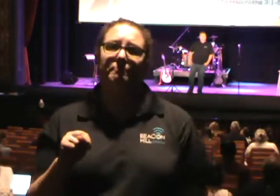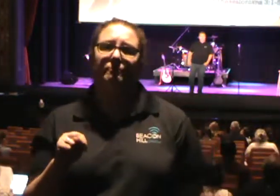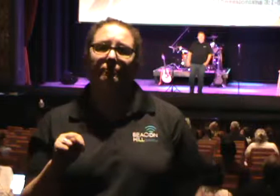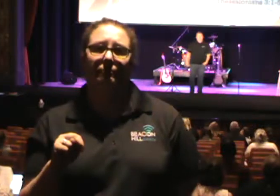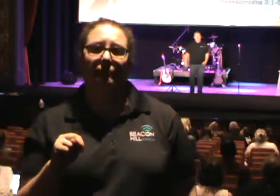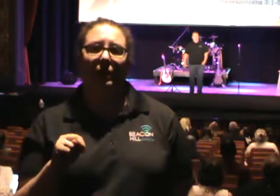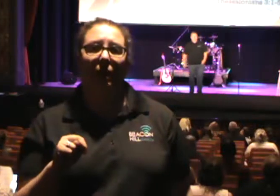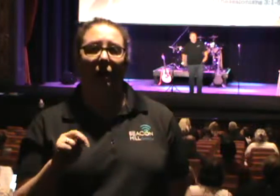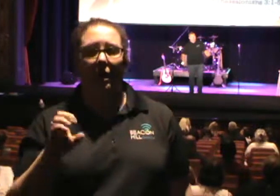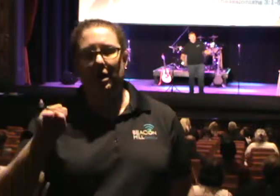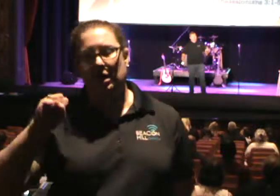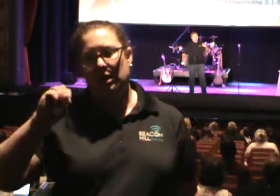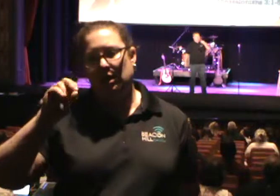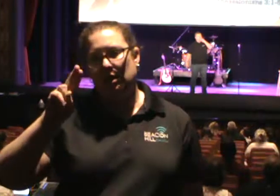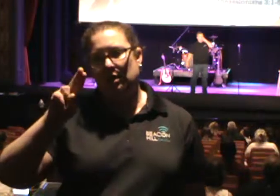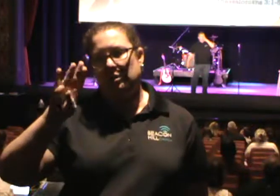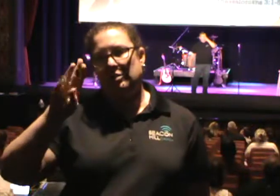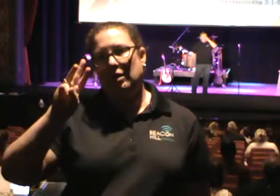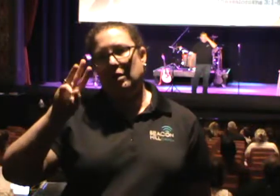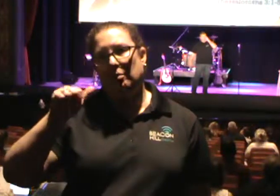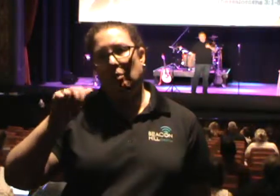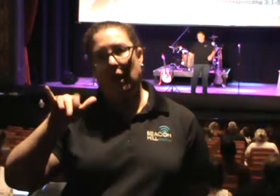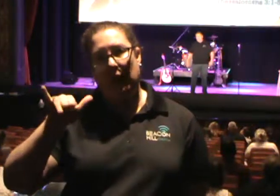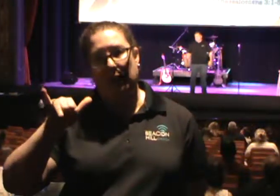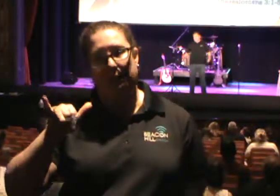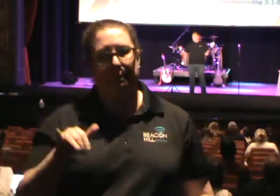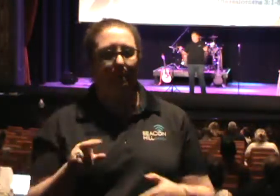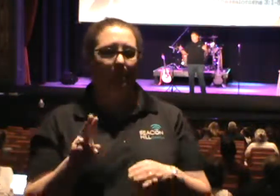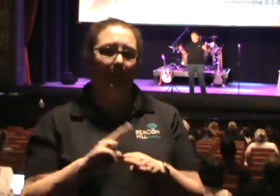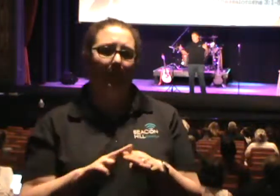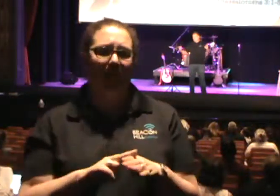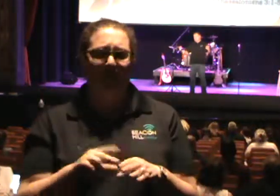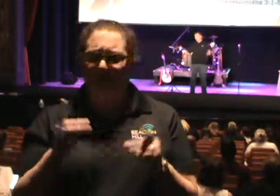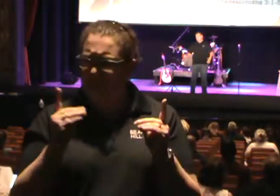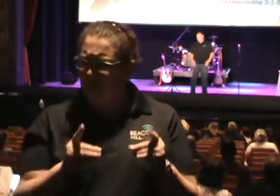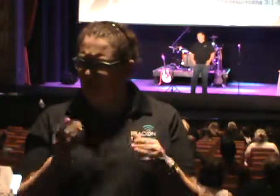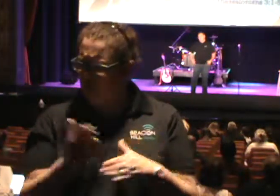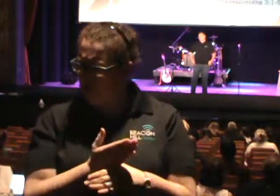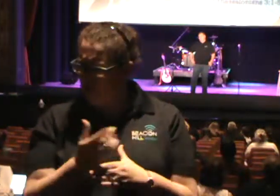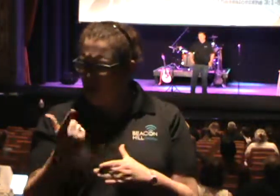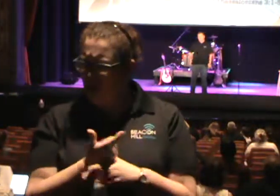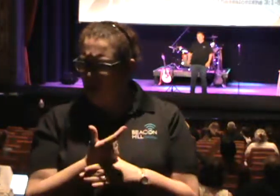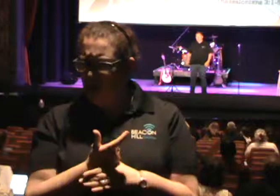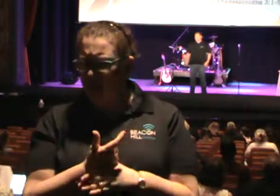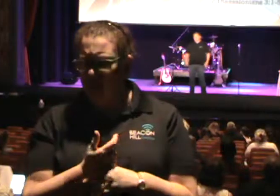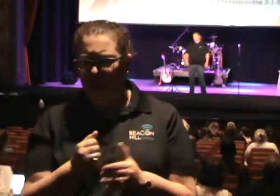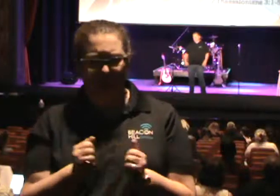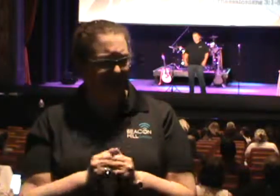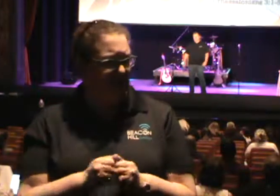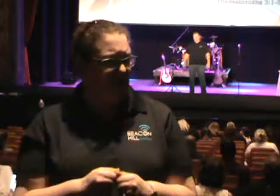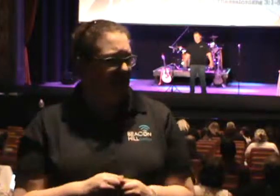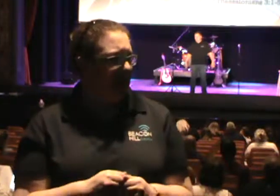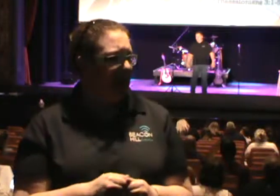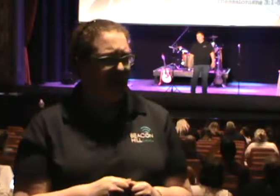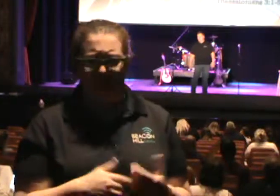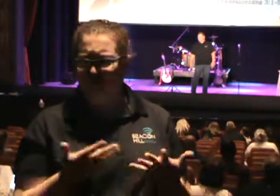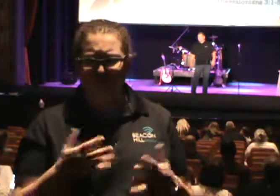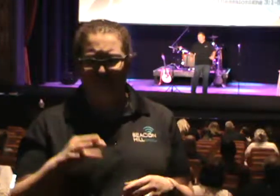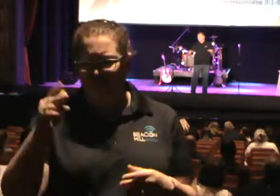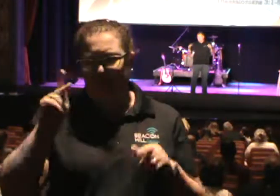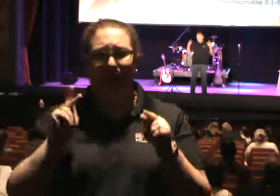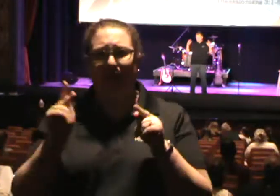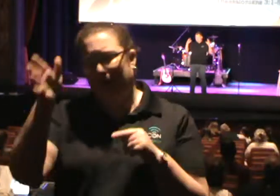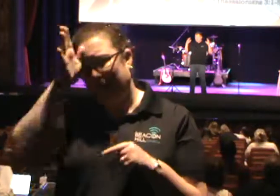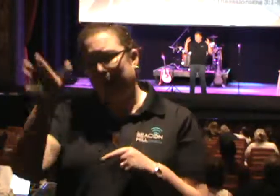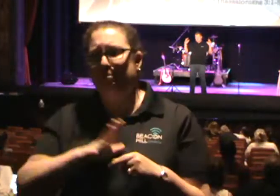subway train with a mission trip. And I started to share the gospel with just your typical Boston dude, man. And he was just,